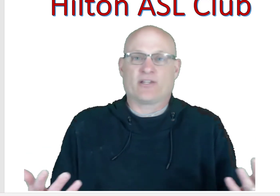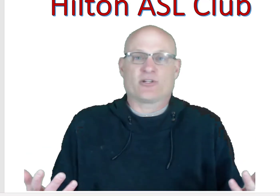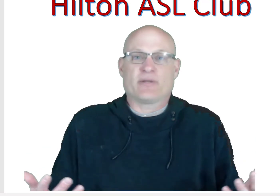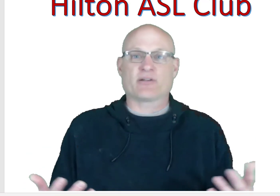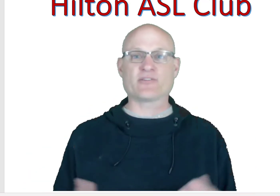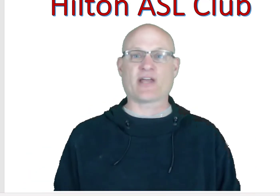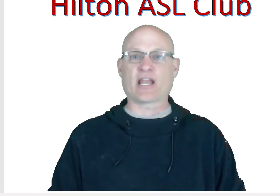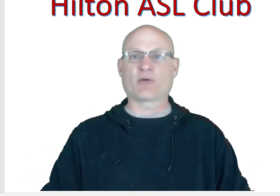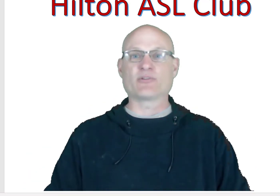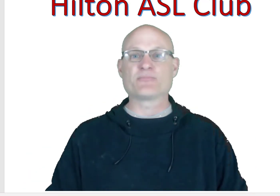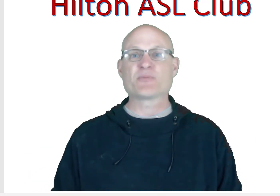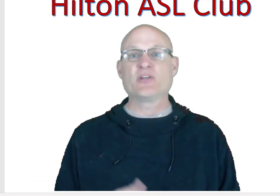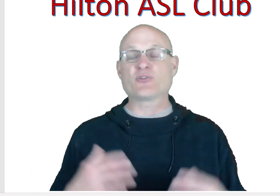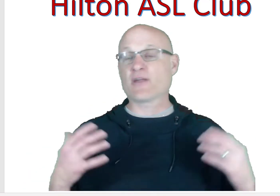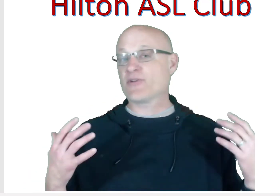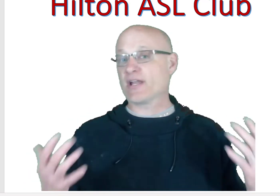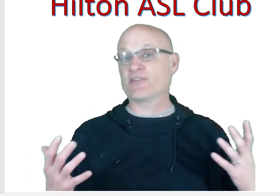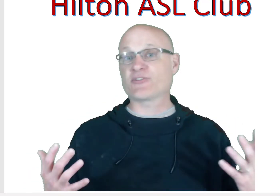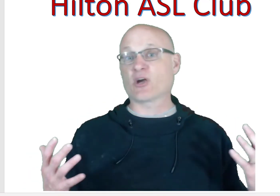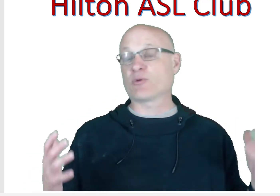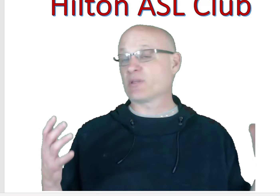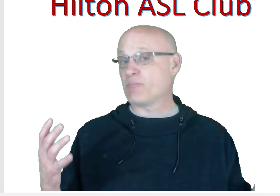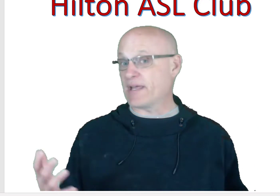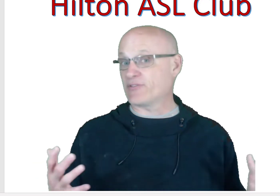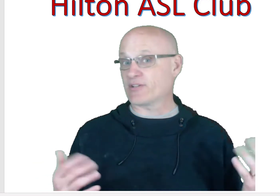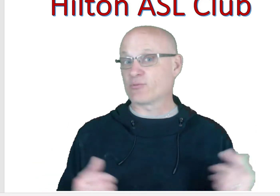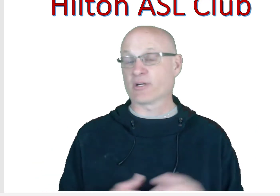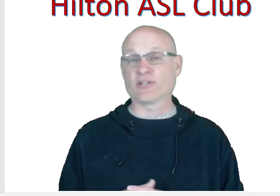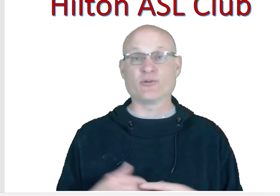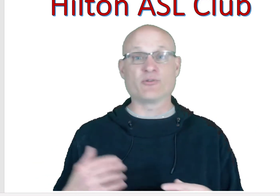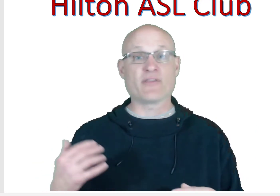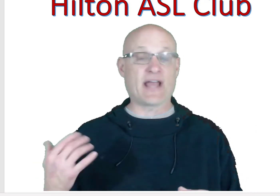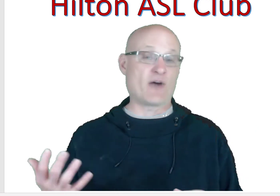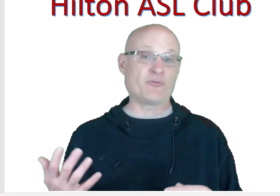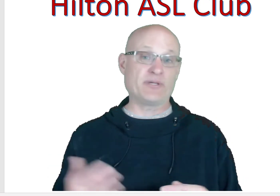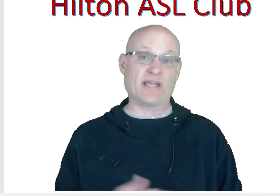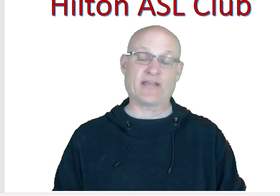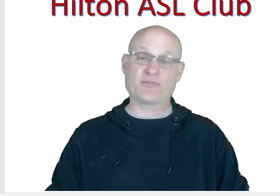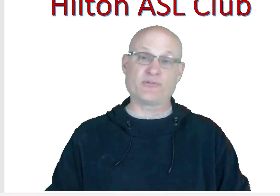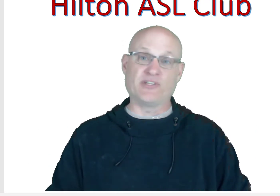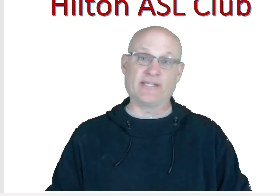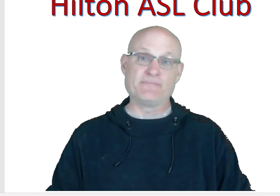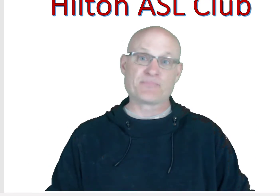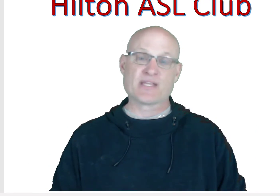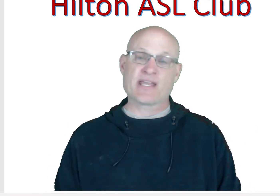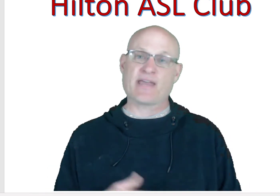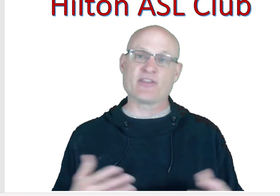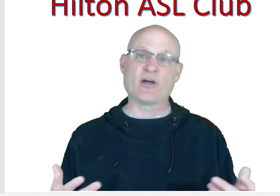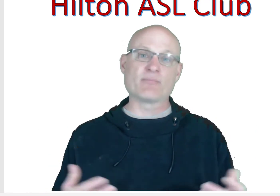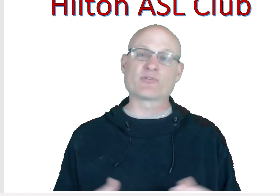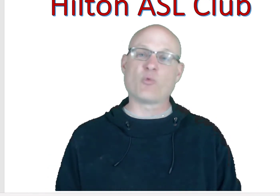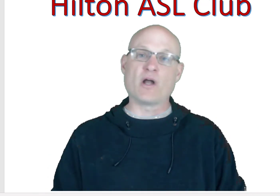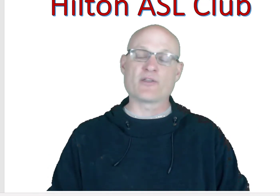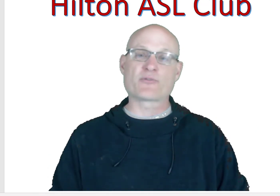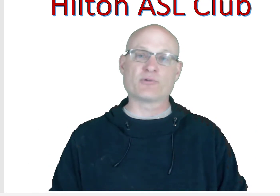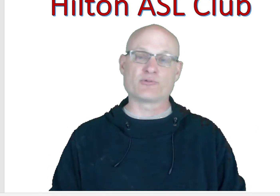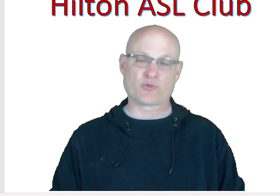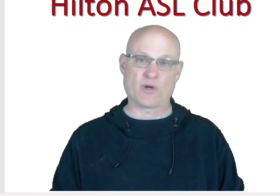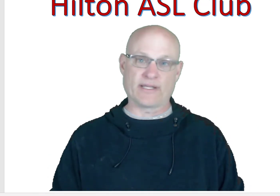learn American Sign Language? So I thought I'd start with the basics. We're going to do the alphabet, A through Z, and the numbers 1 through 20.